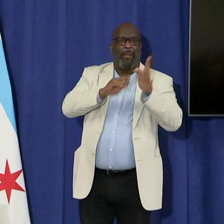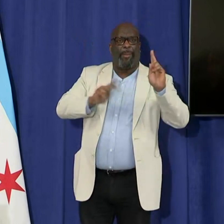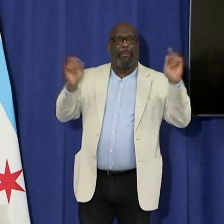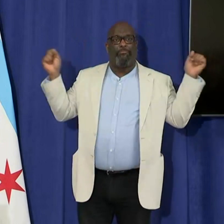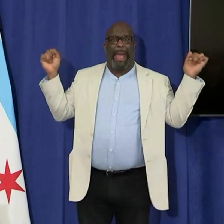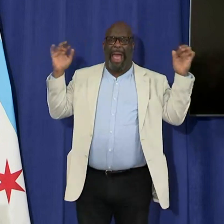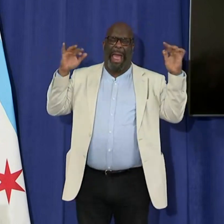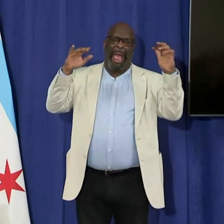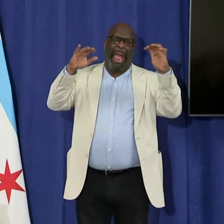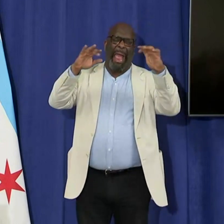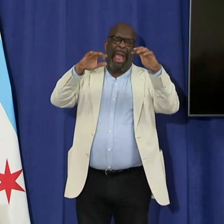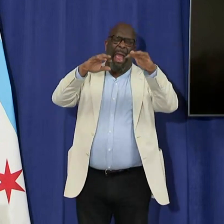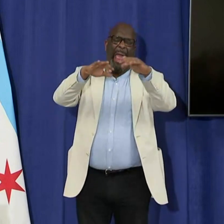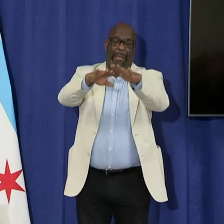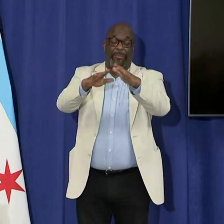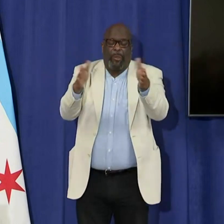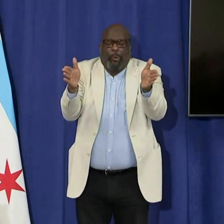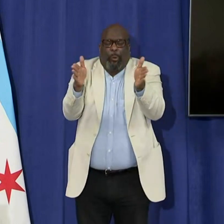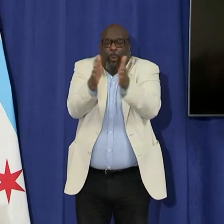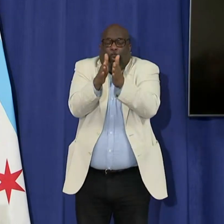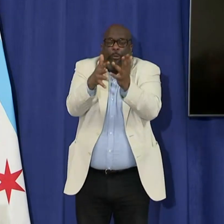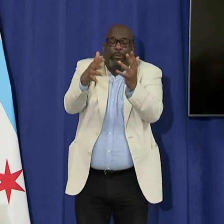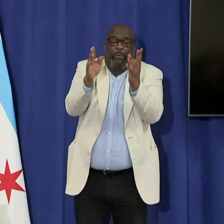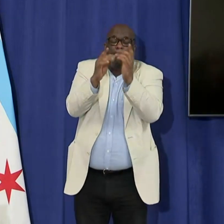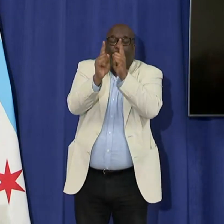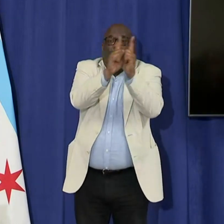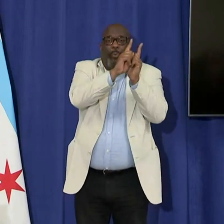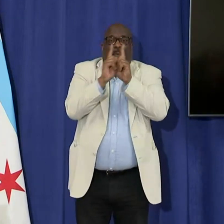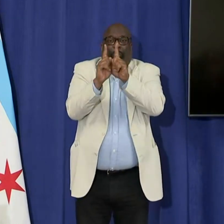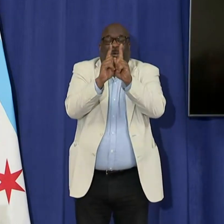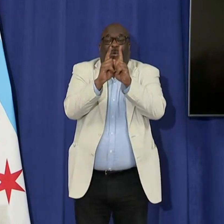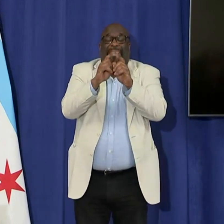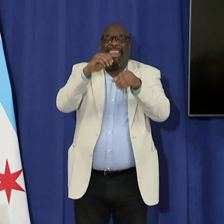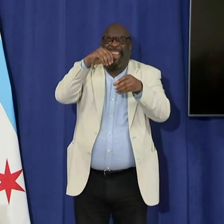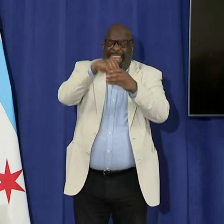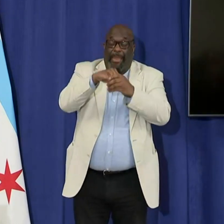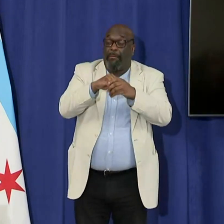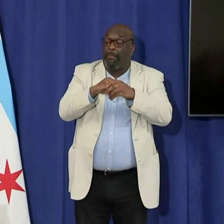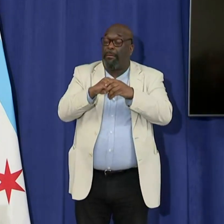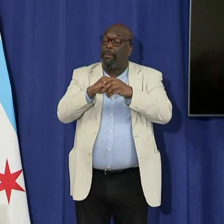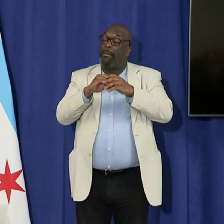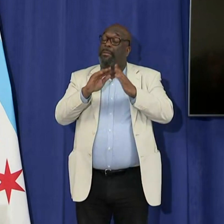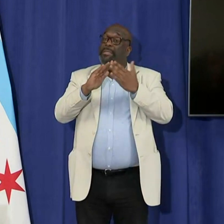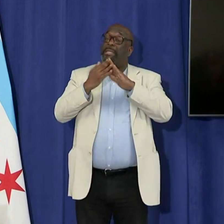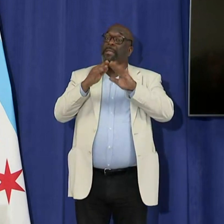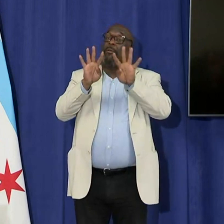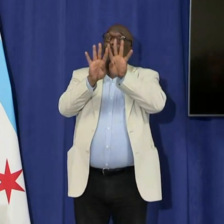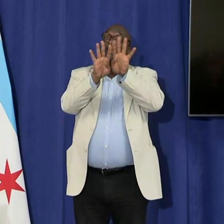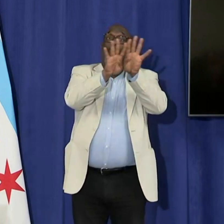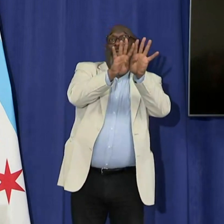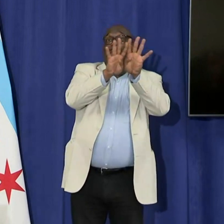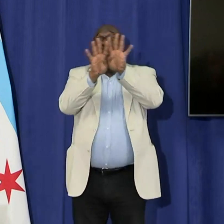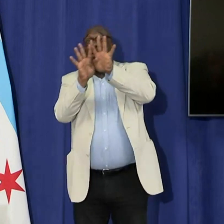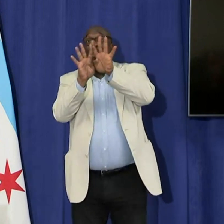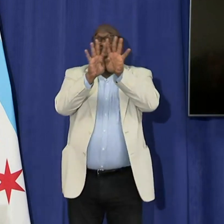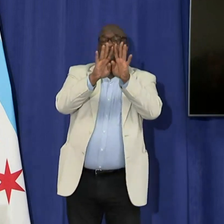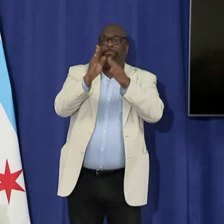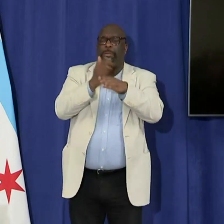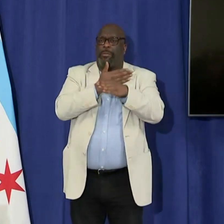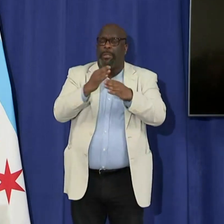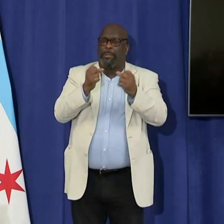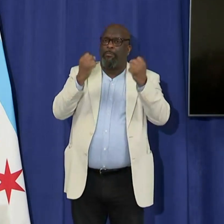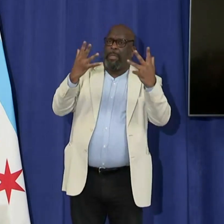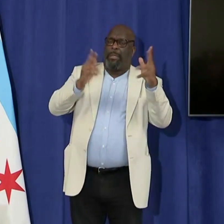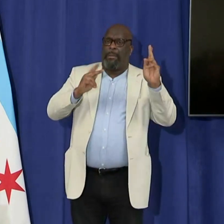in mass, in close quarters, which is what the daily headcount is every single day of Lollapalooza, bringing that many